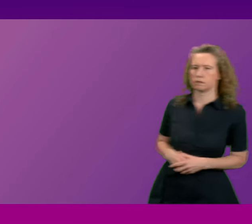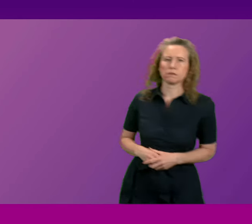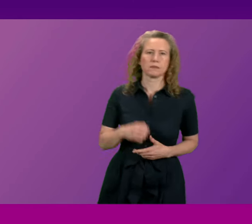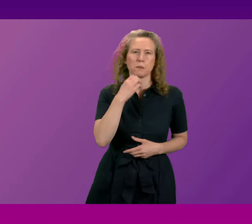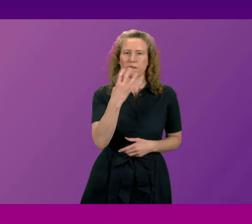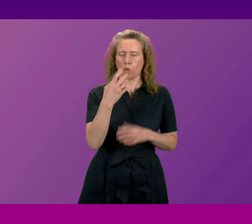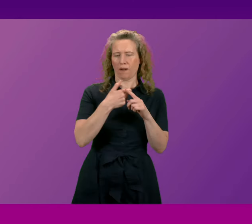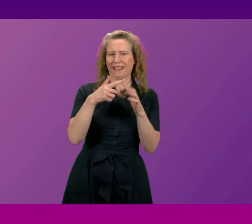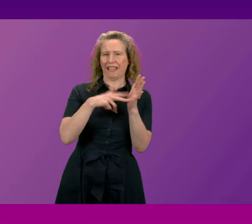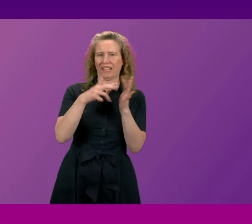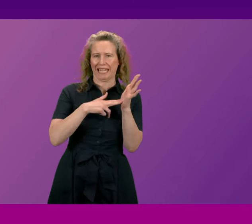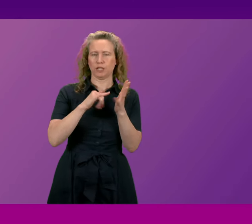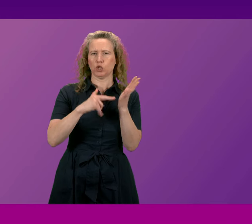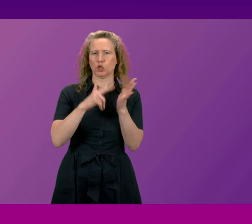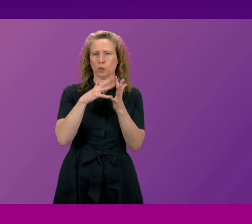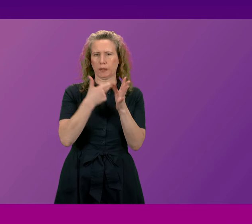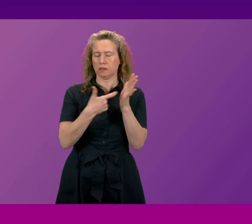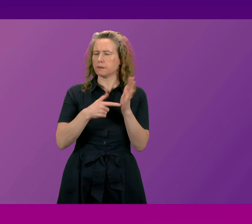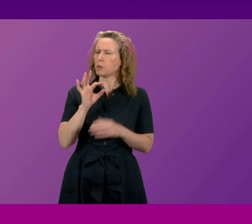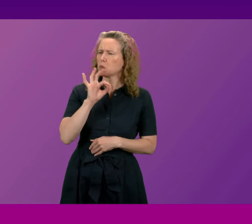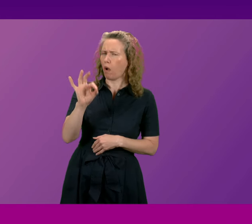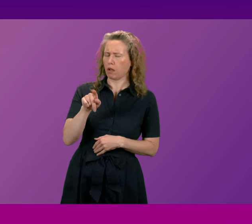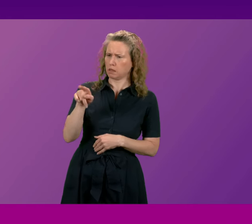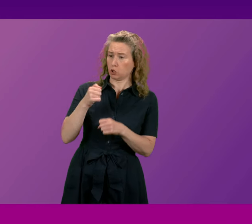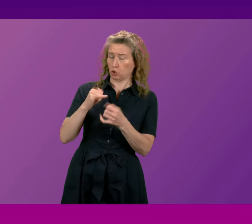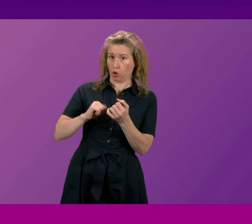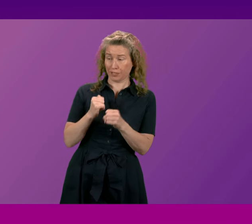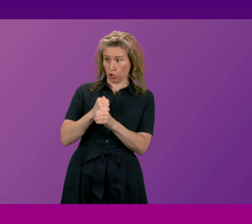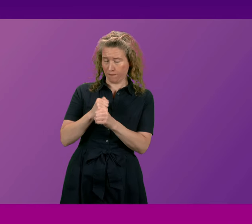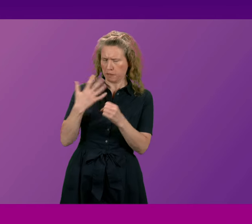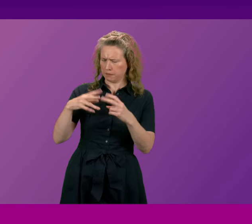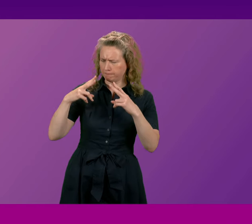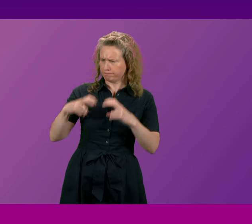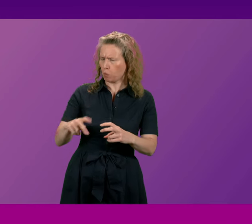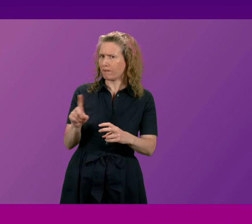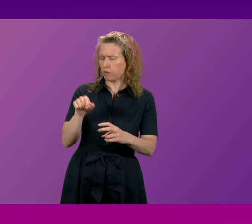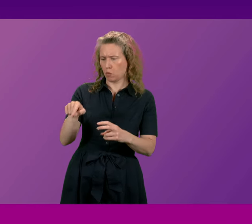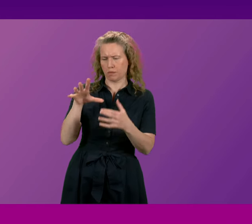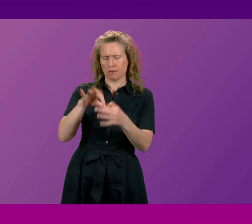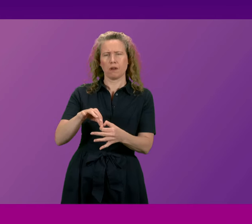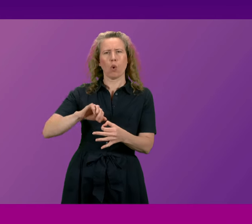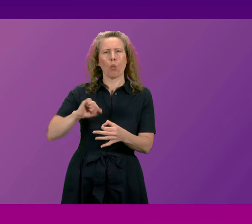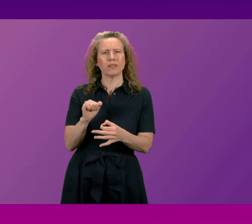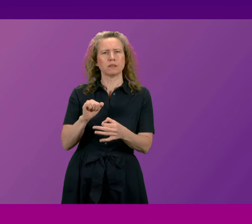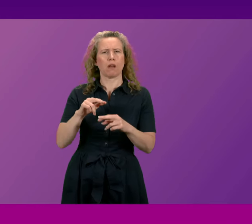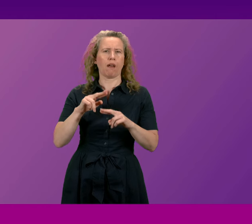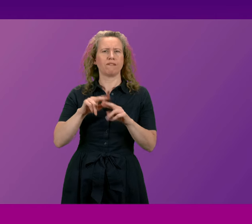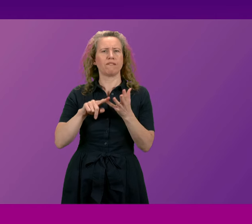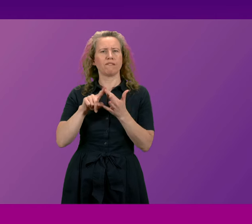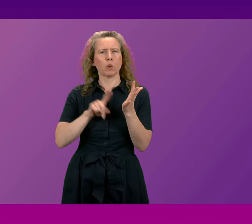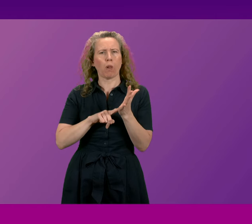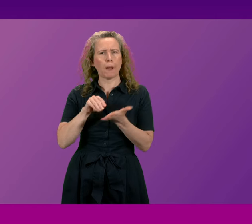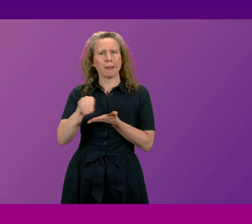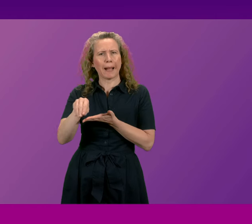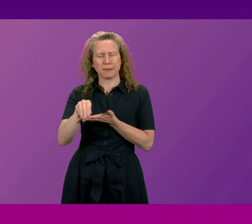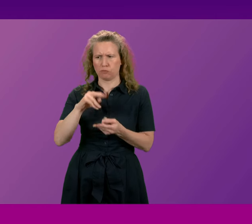to ask the First Minister what analysis the Scottish Government is undertaking of any impact that reductions to winter